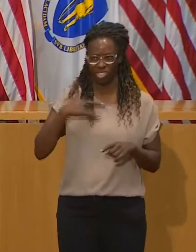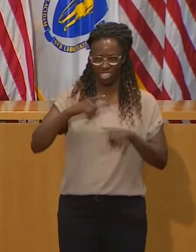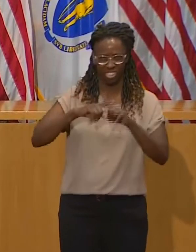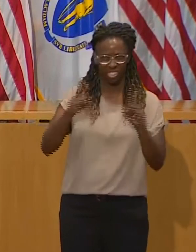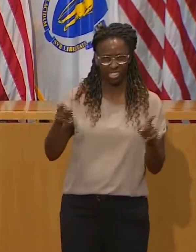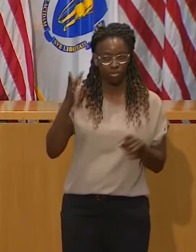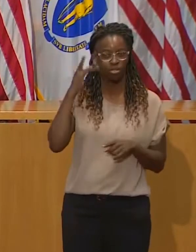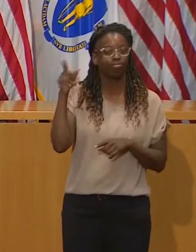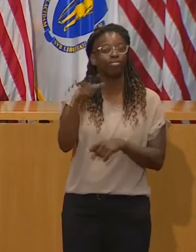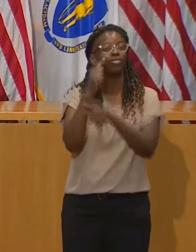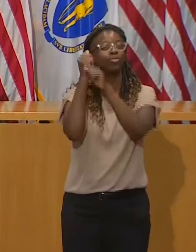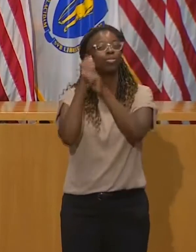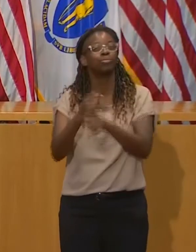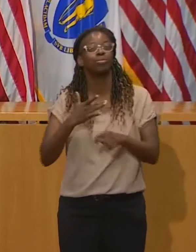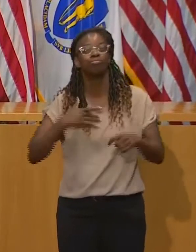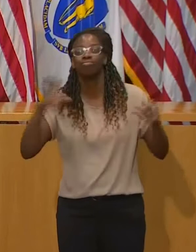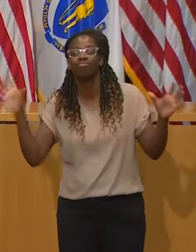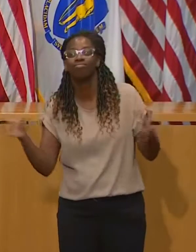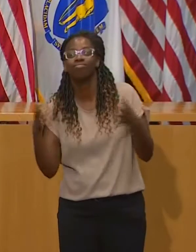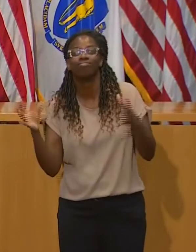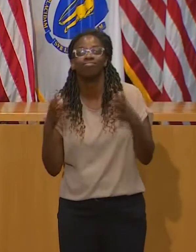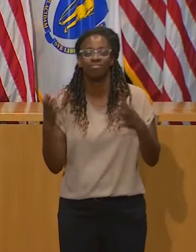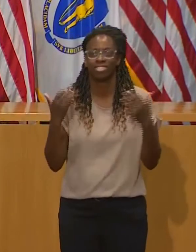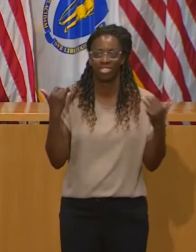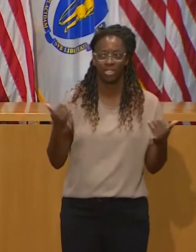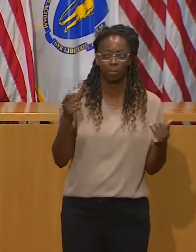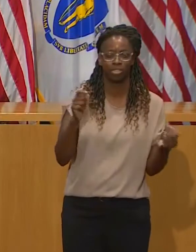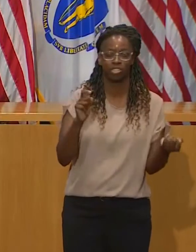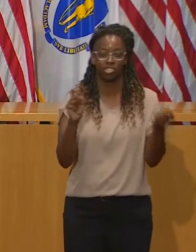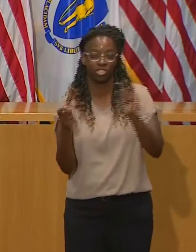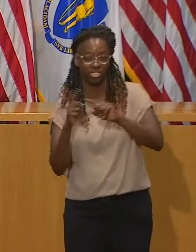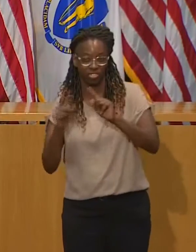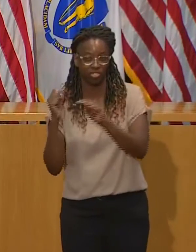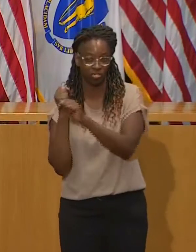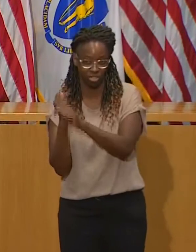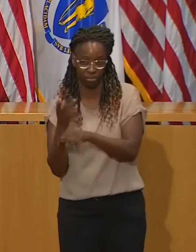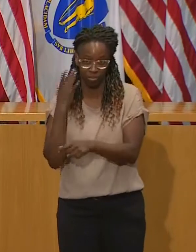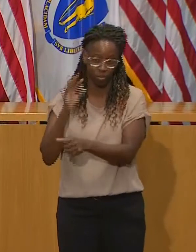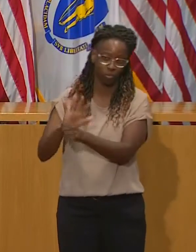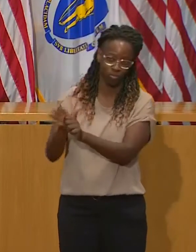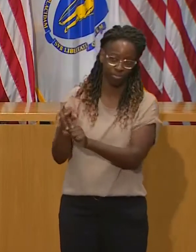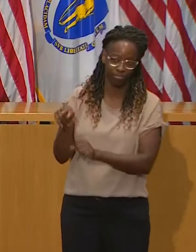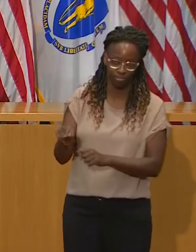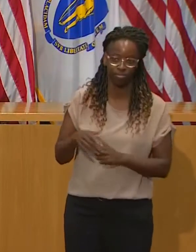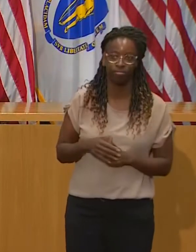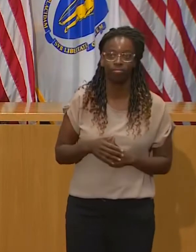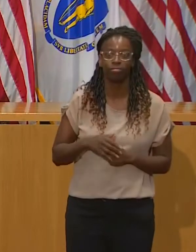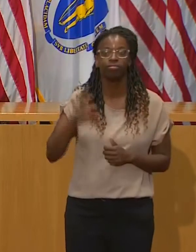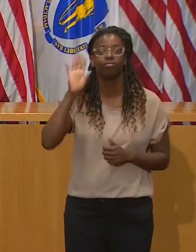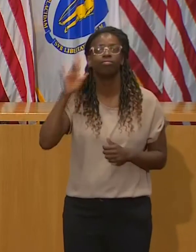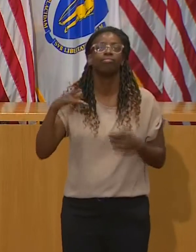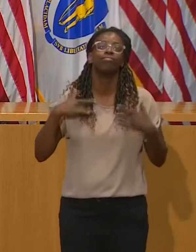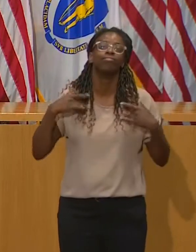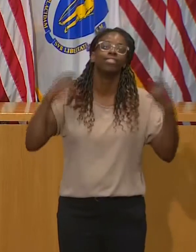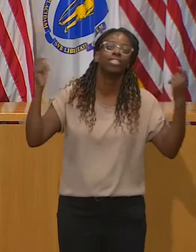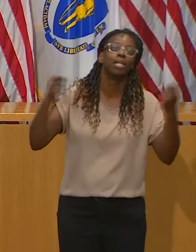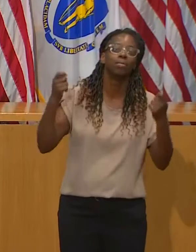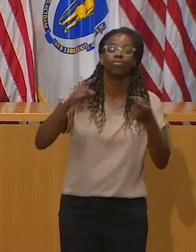Gathering in groups packed inside with friends and family coming and going is likely the worst possible scenario for spreading the virus.